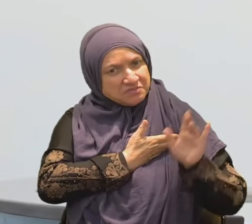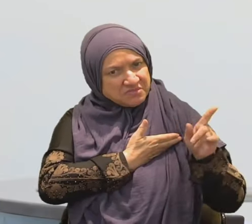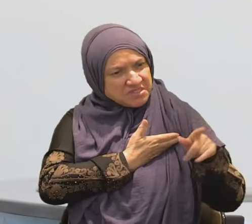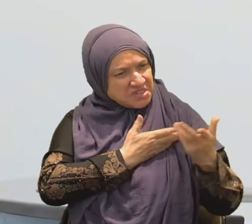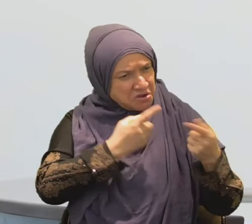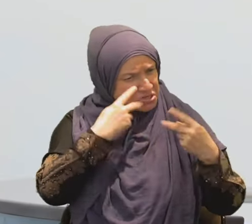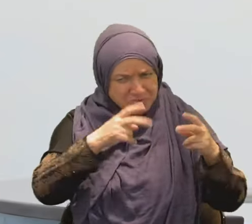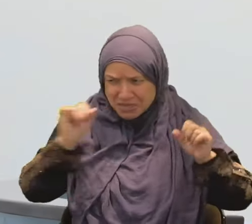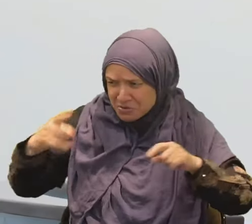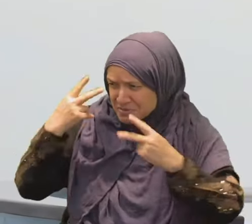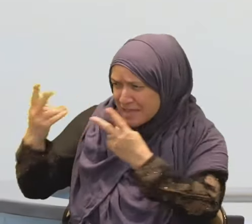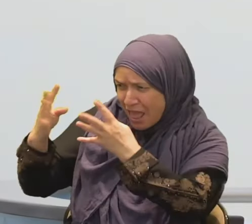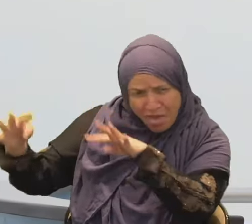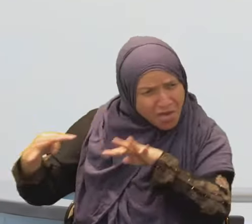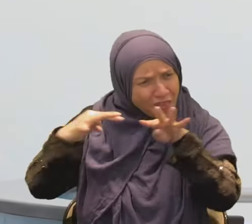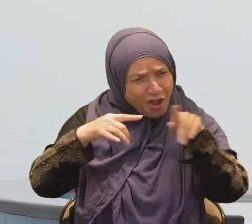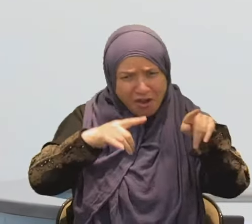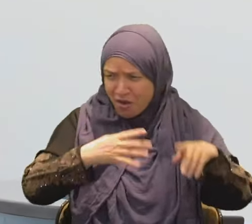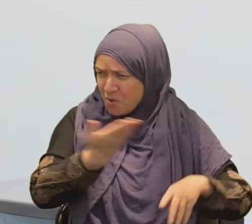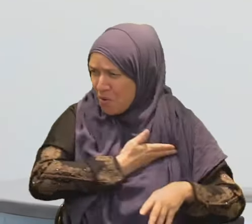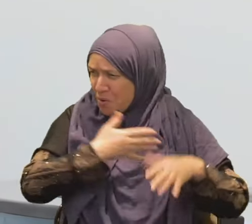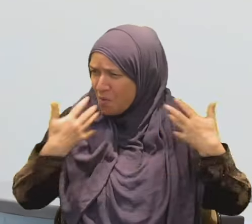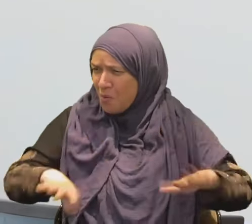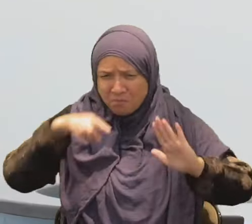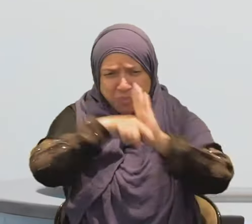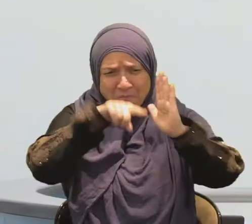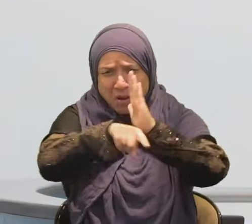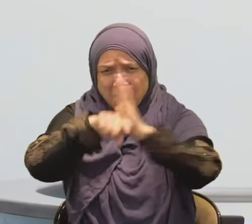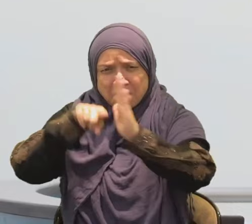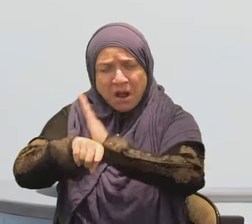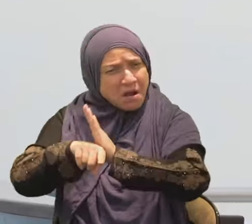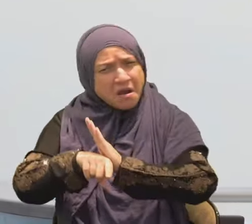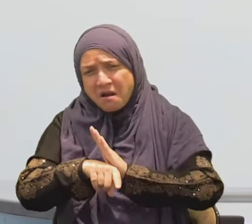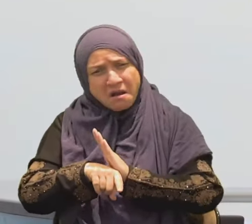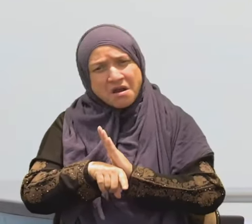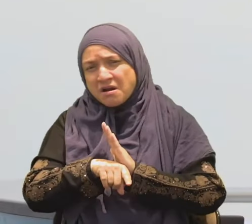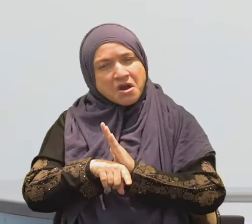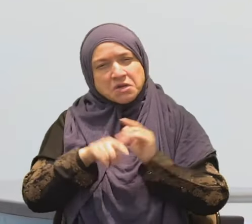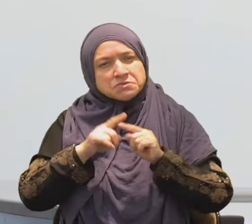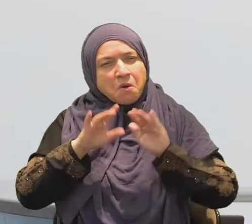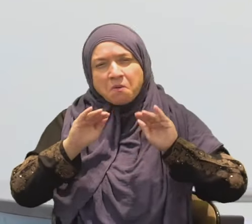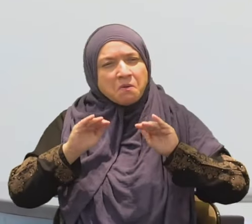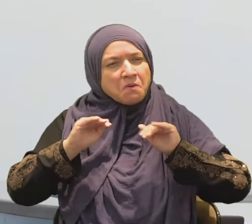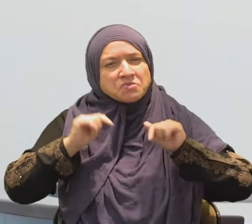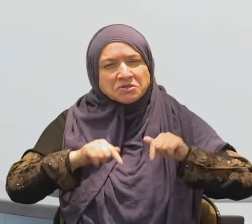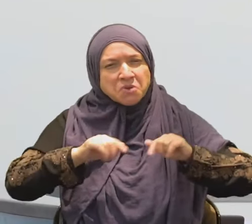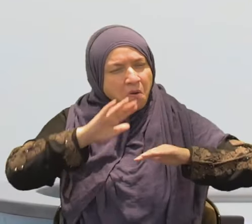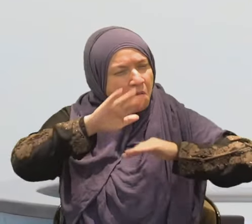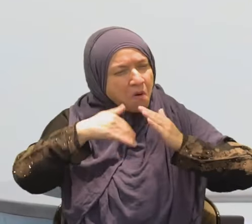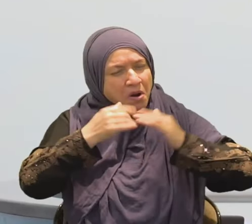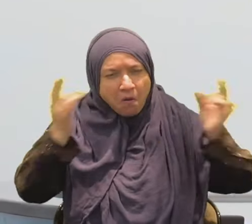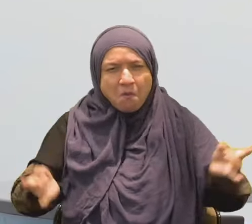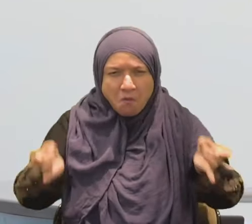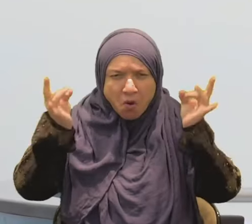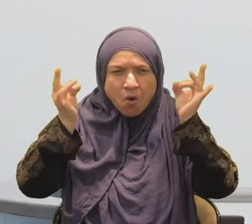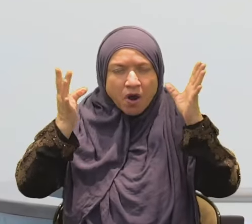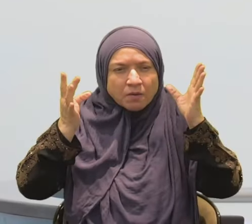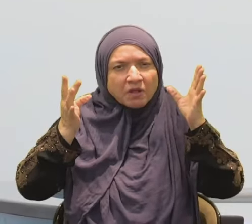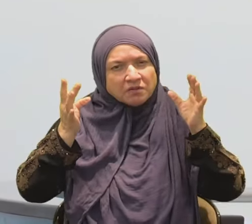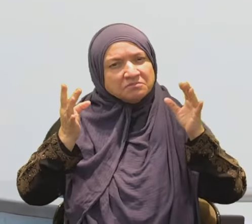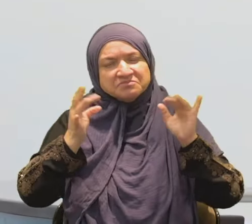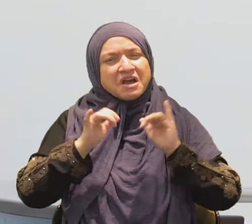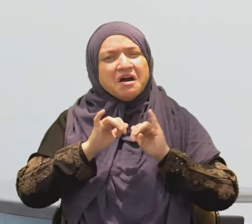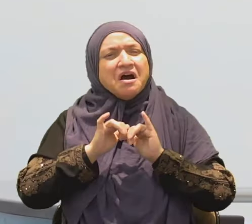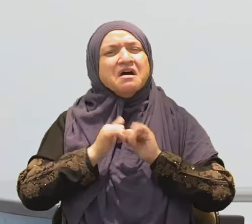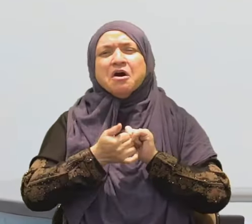the Western modern human crisis or human rights have been exposed badly. Men and women are being